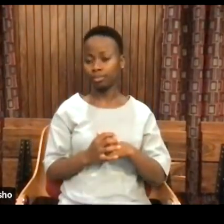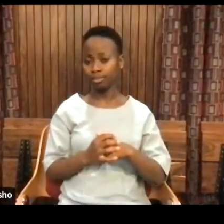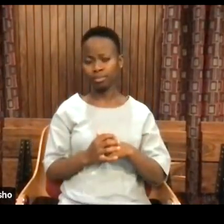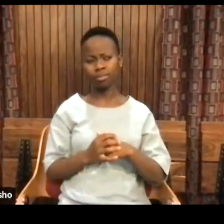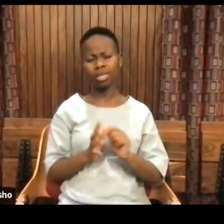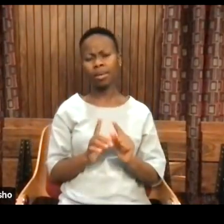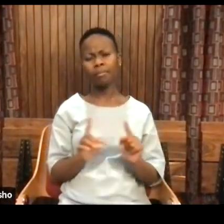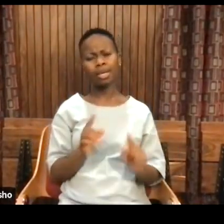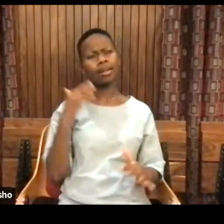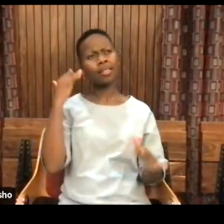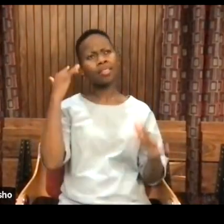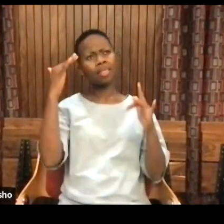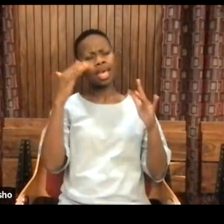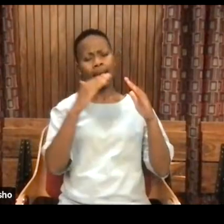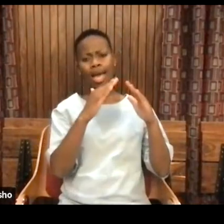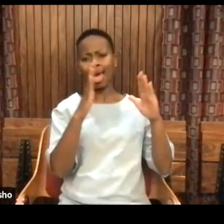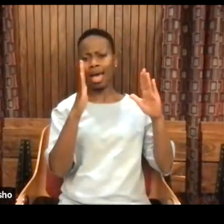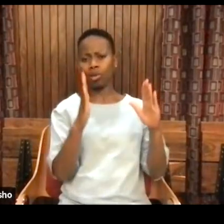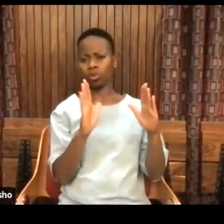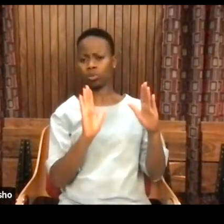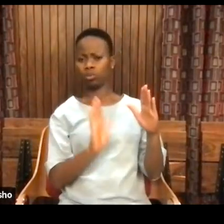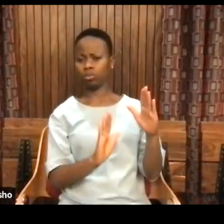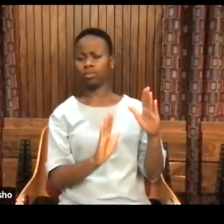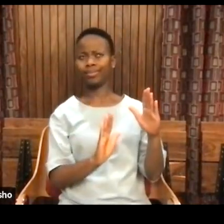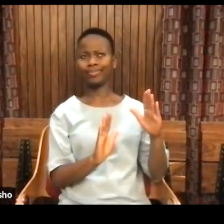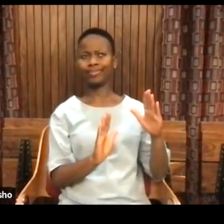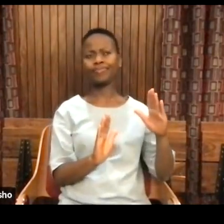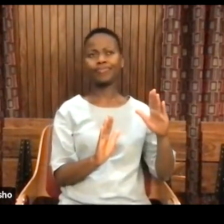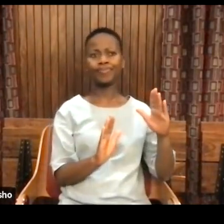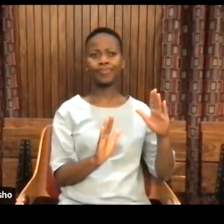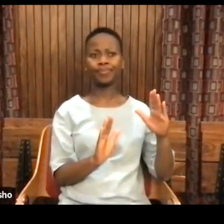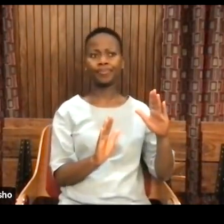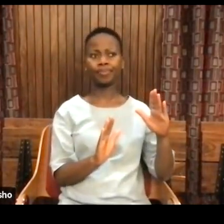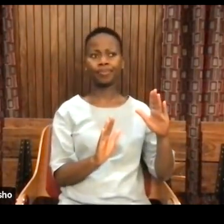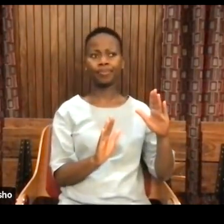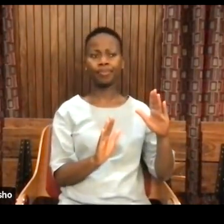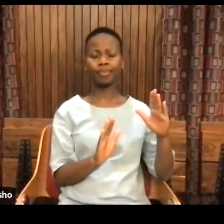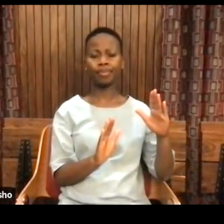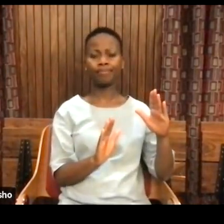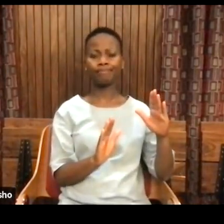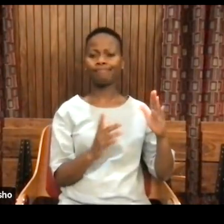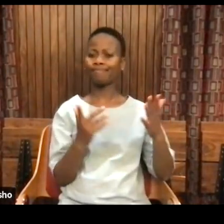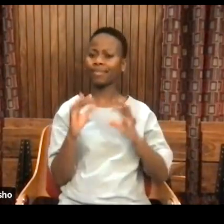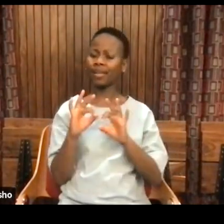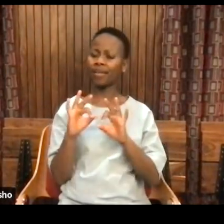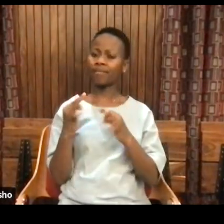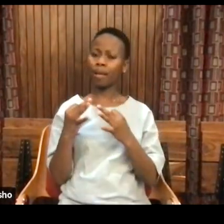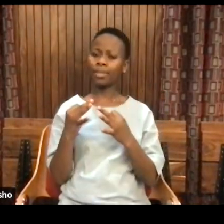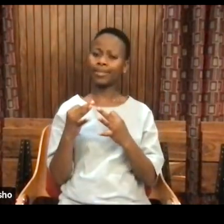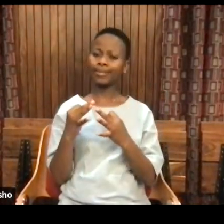Think of the house the way there was the tragedy of what was done to what we call the family.